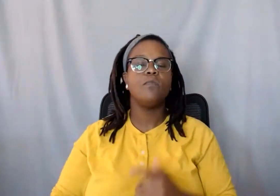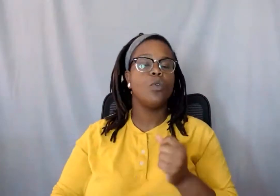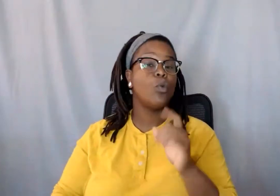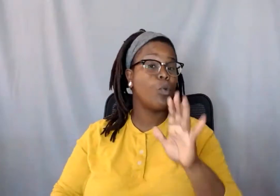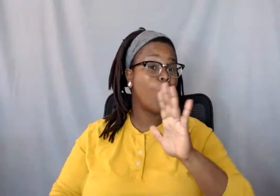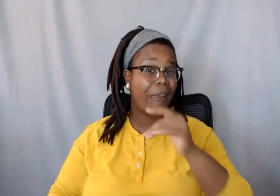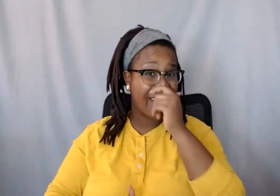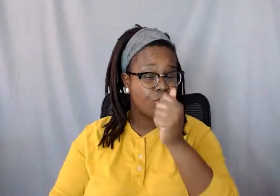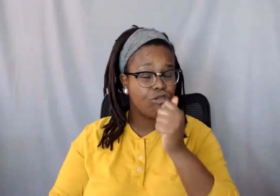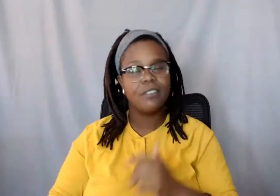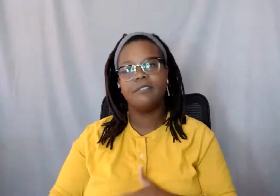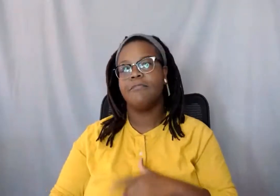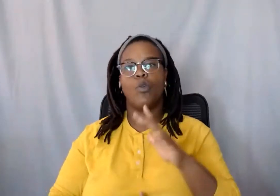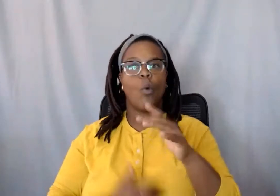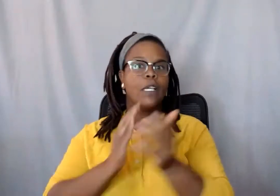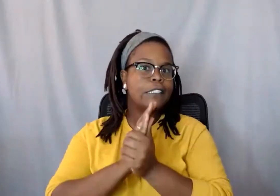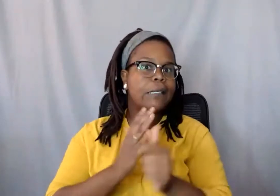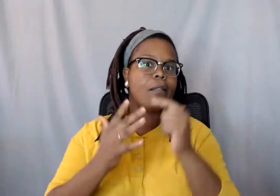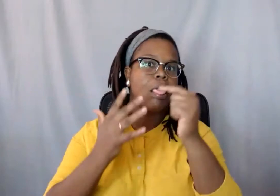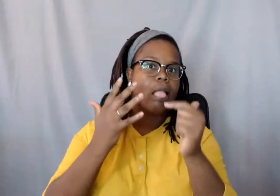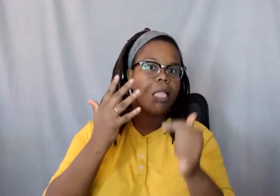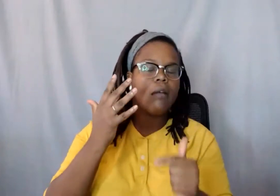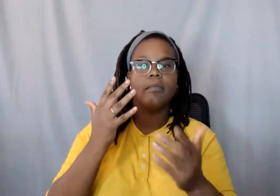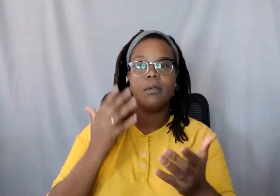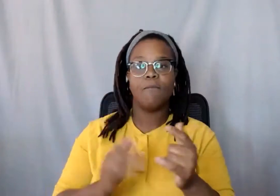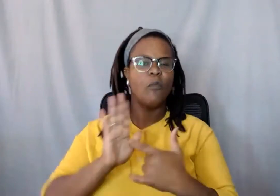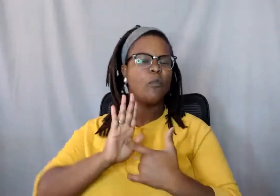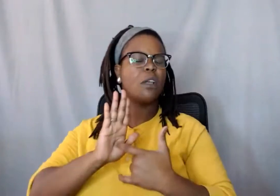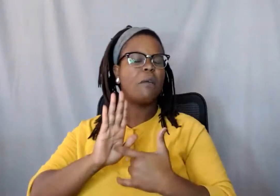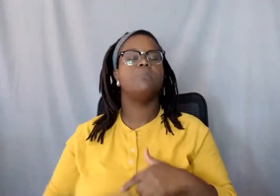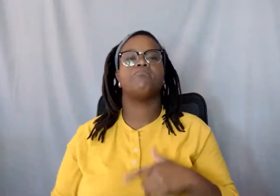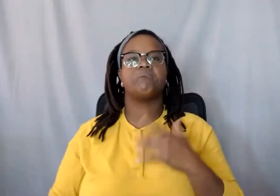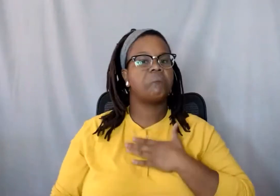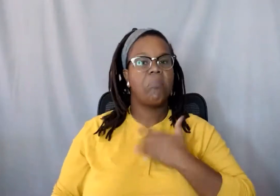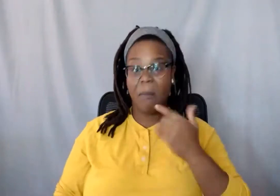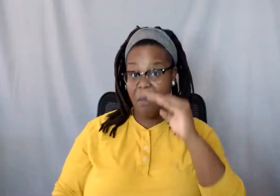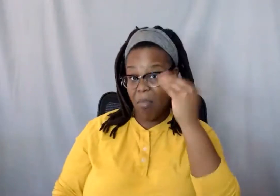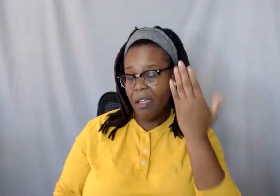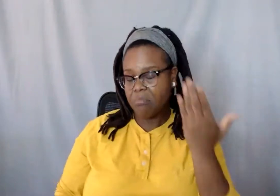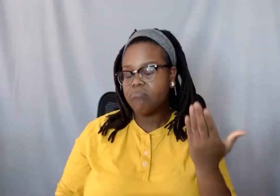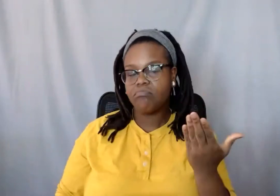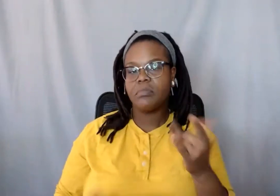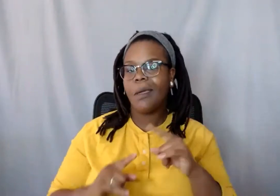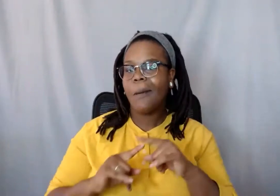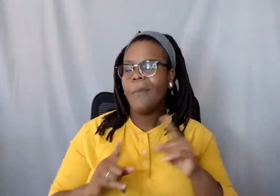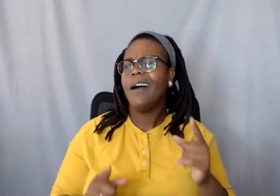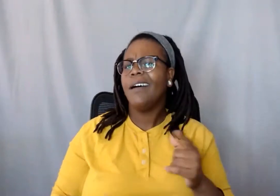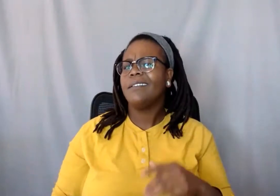your skills and everything. Like for example, I might be Black, but I might, I'm, I'm also a computer science